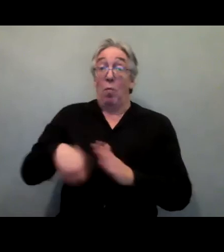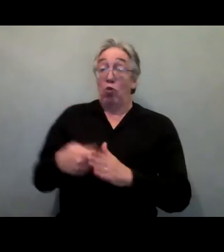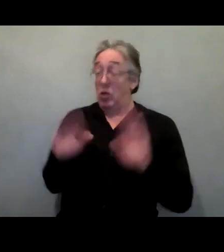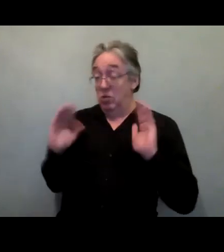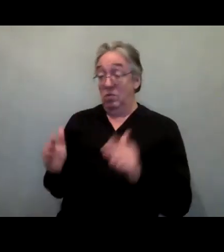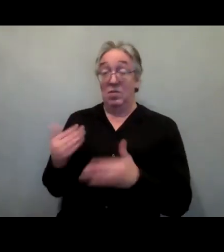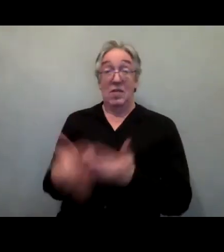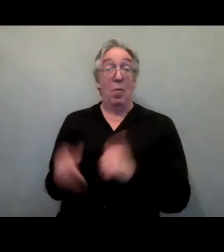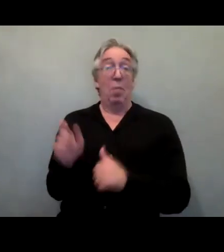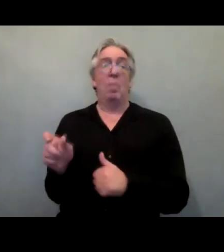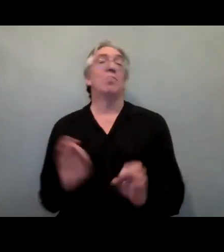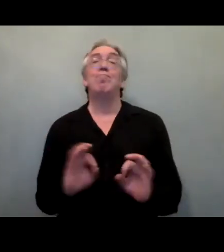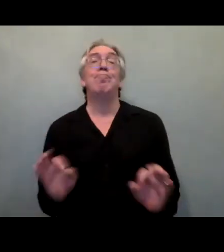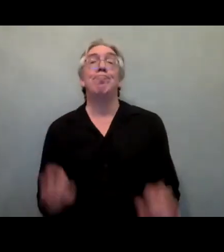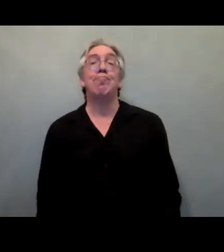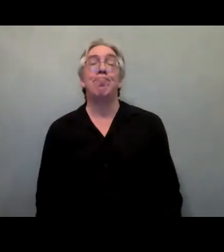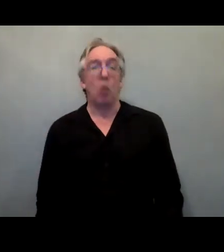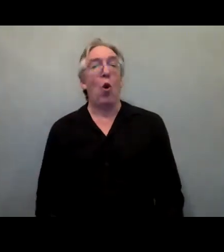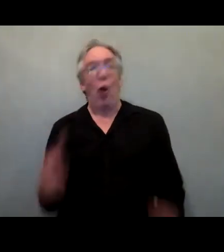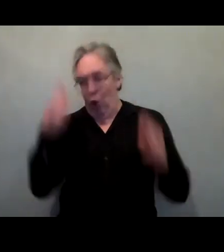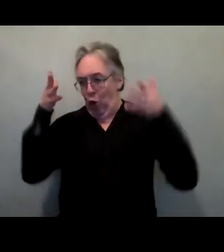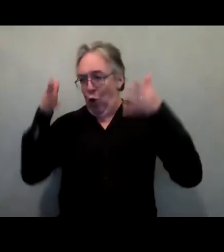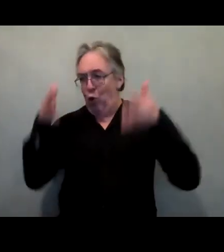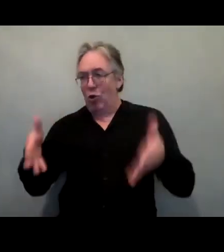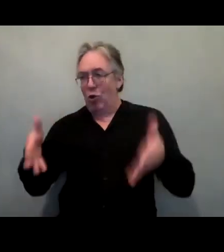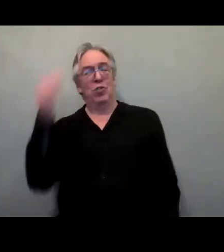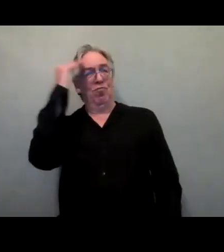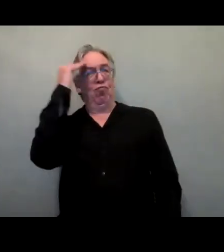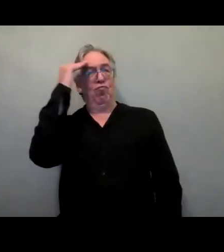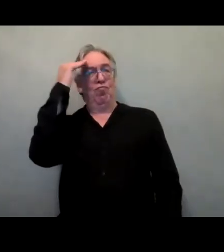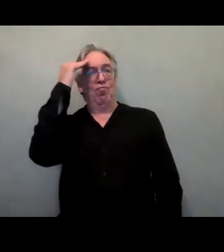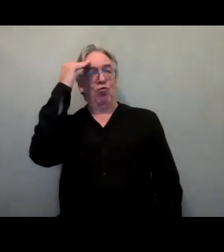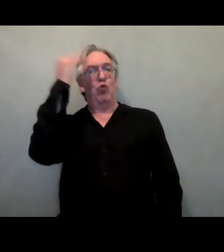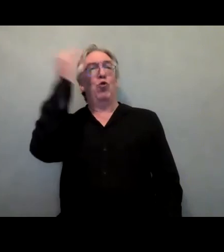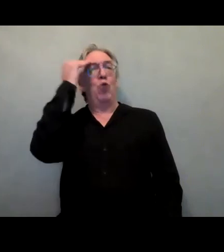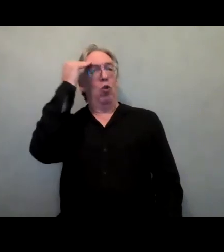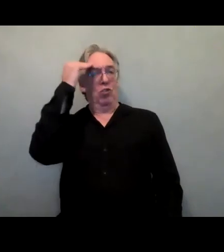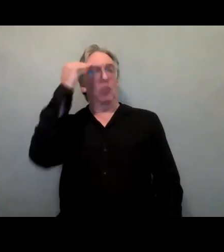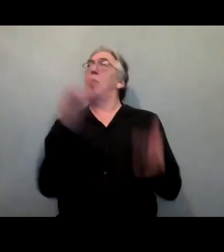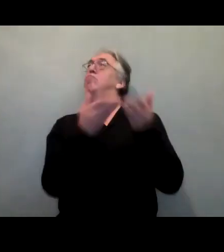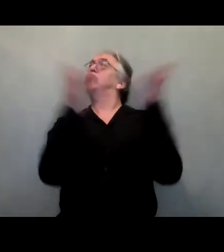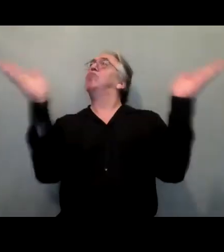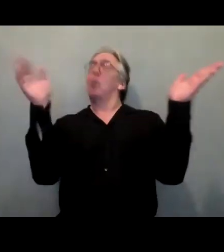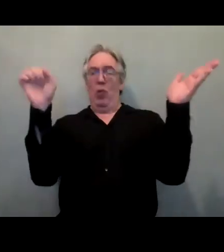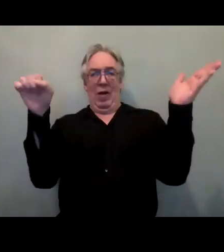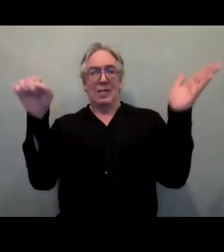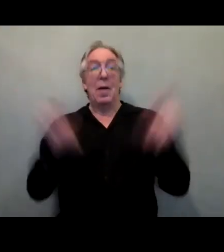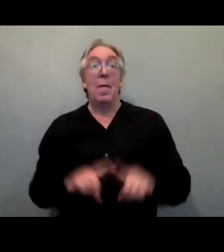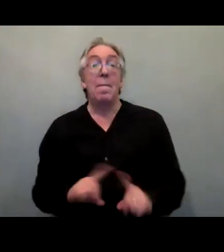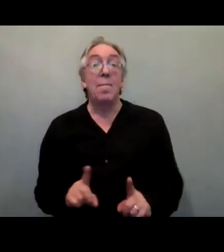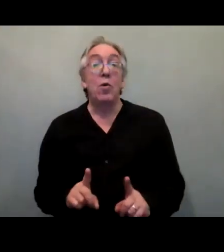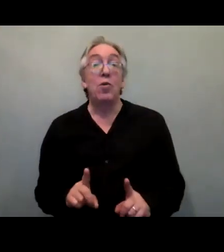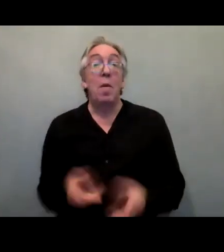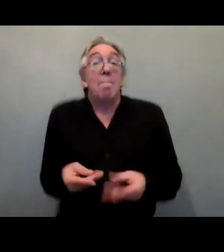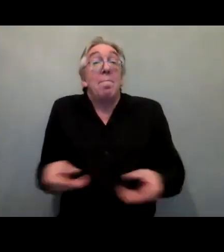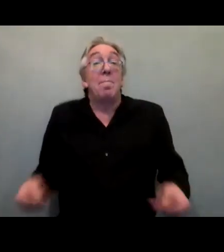So yes, more attention, but still not more money. There are some areas in which there has been more advances,